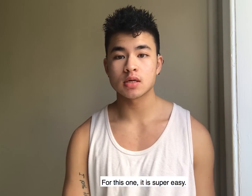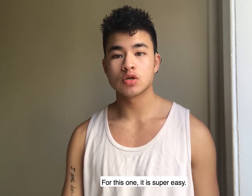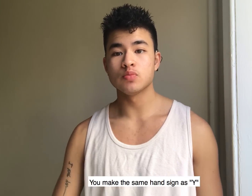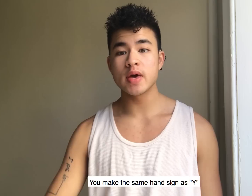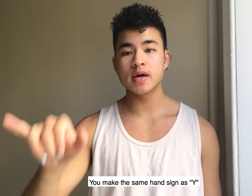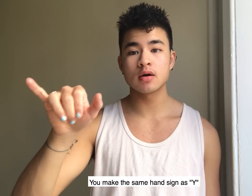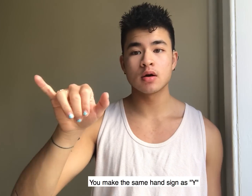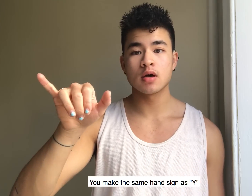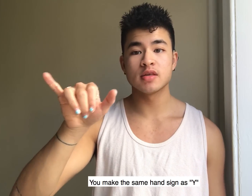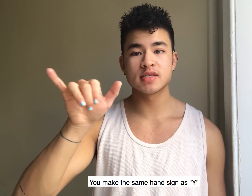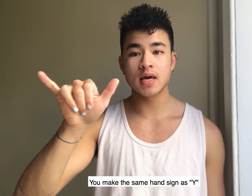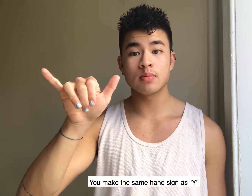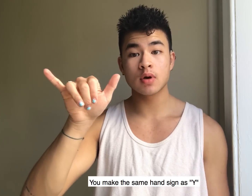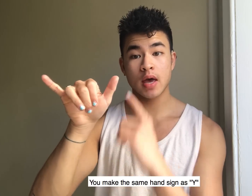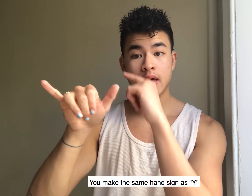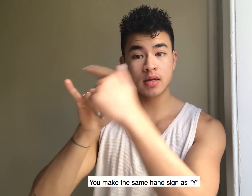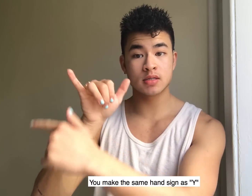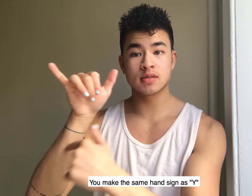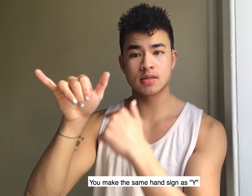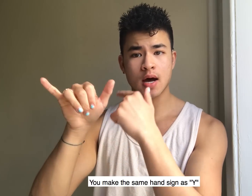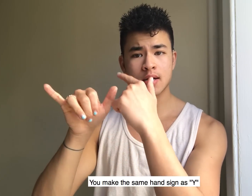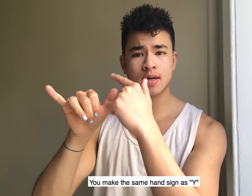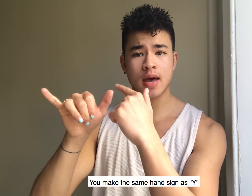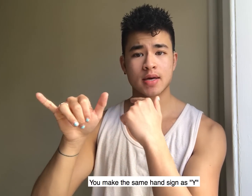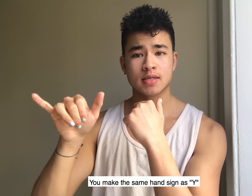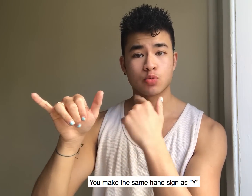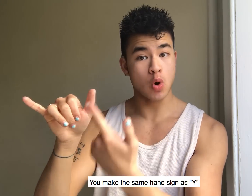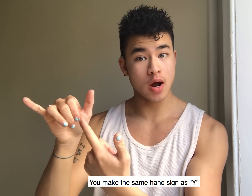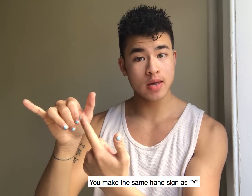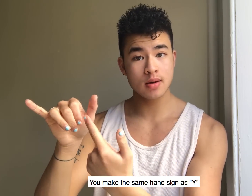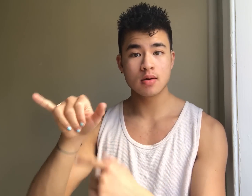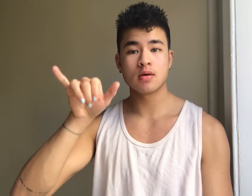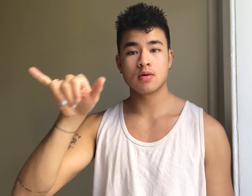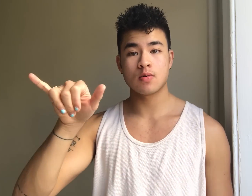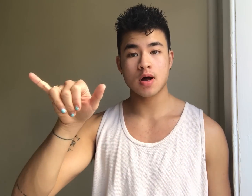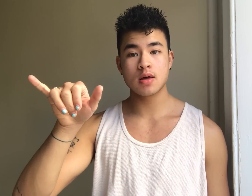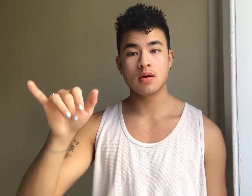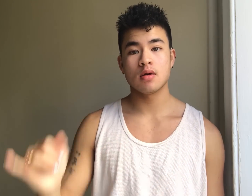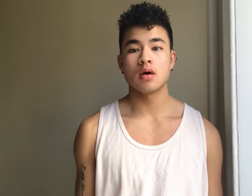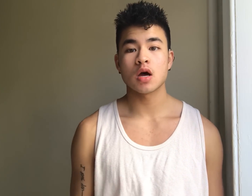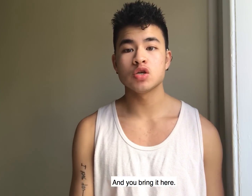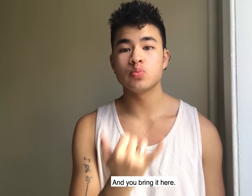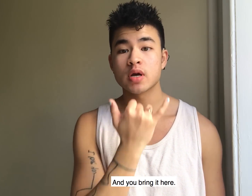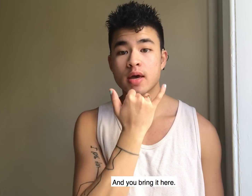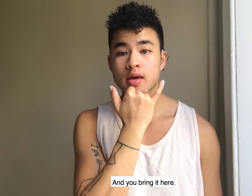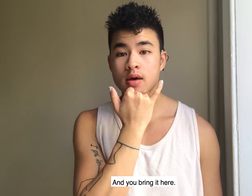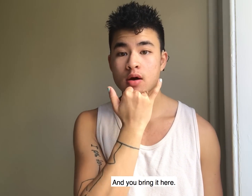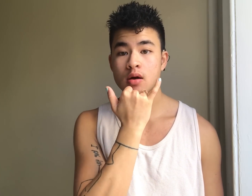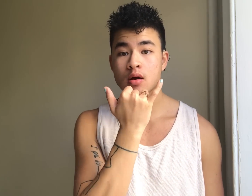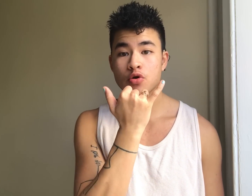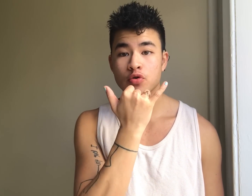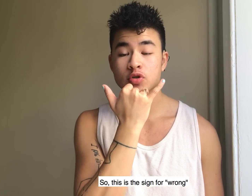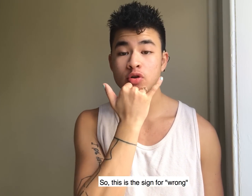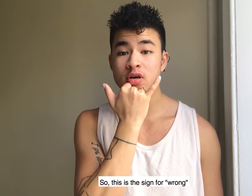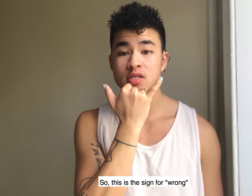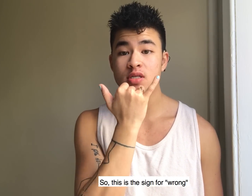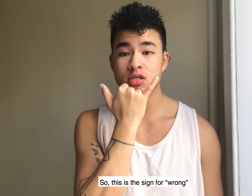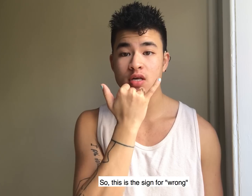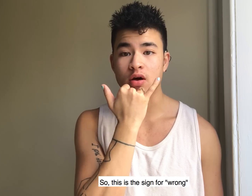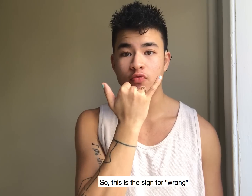you make the same hand sign as why why and you bring it here so this is the sign